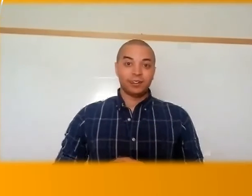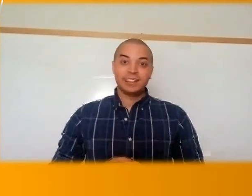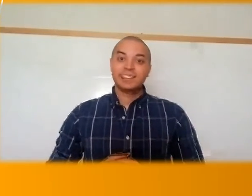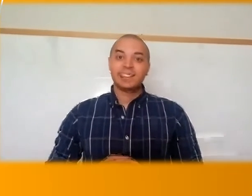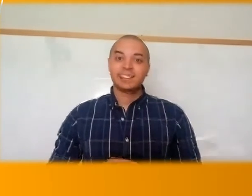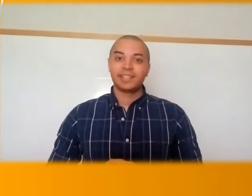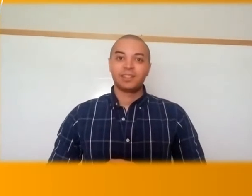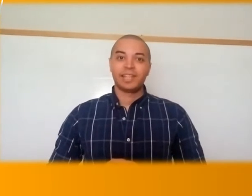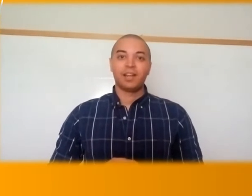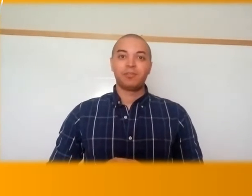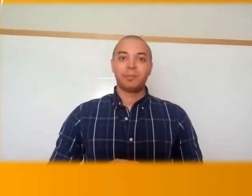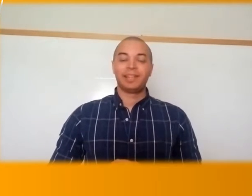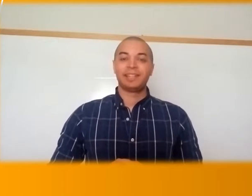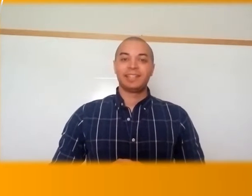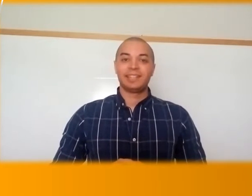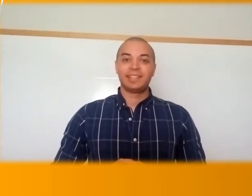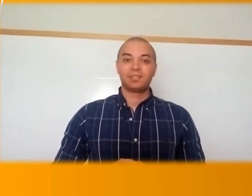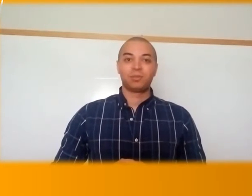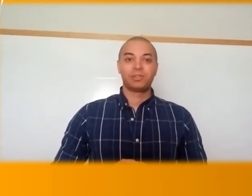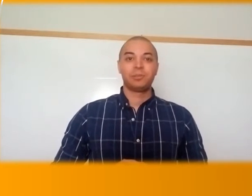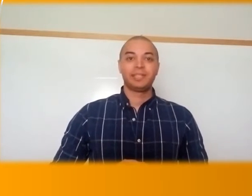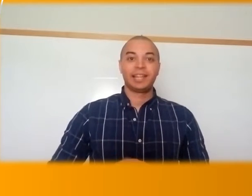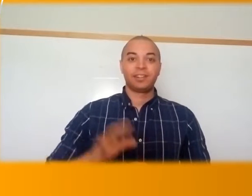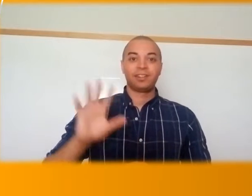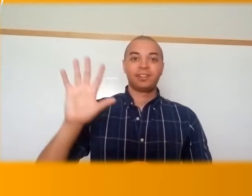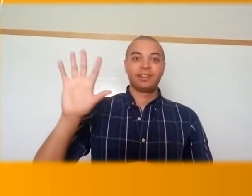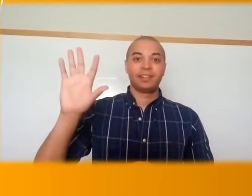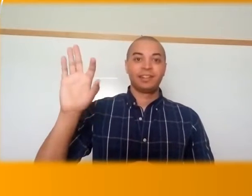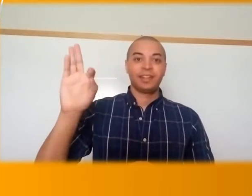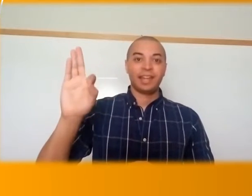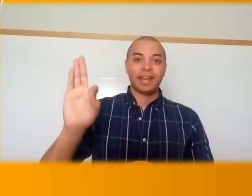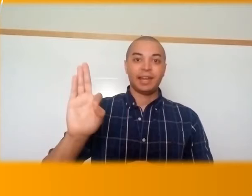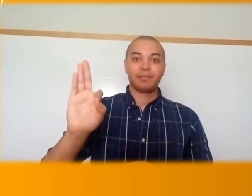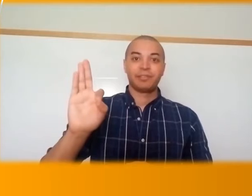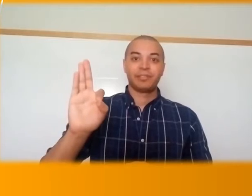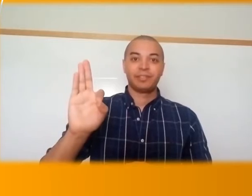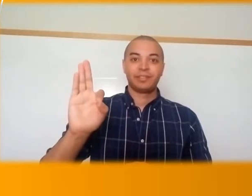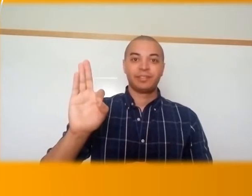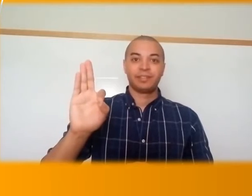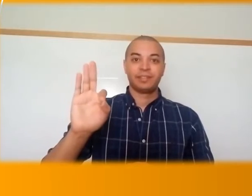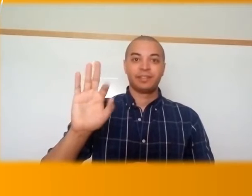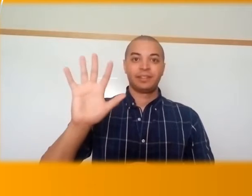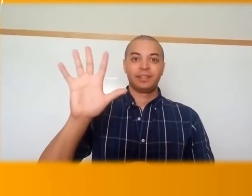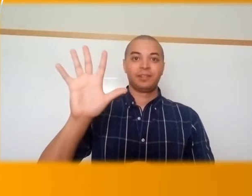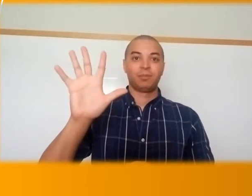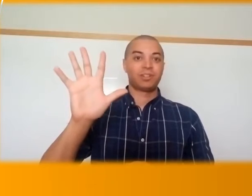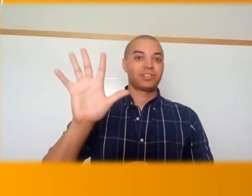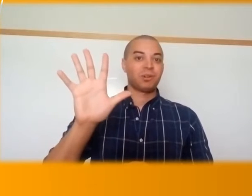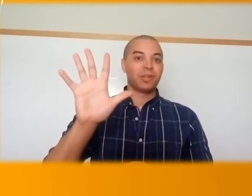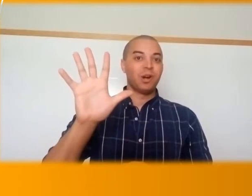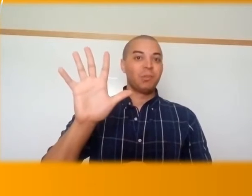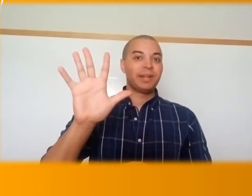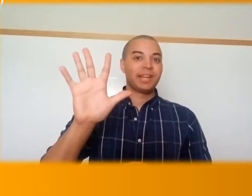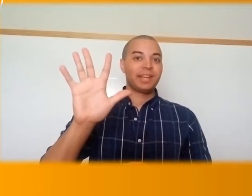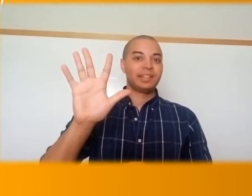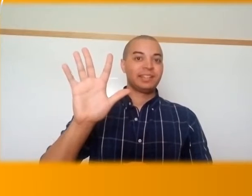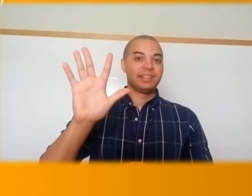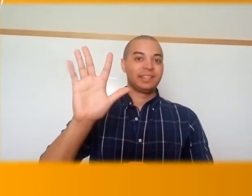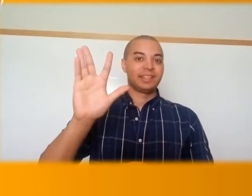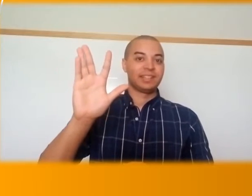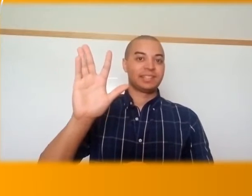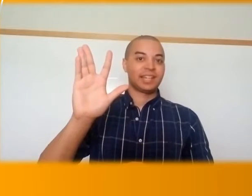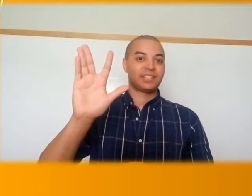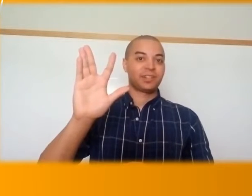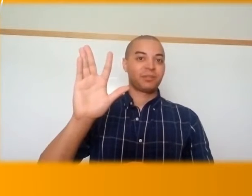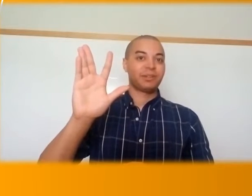Our sixth letter of the alphabet is going to be letter F. We're going to start with an open hand